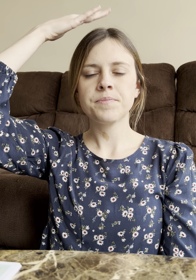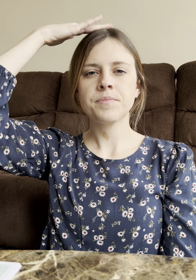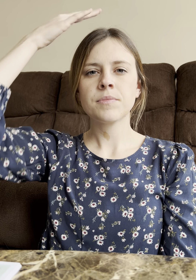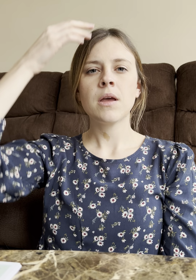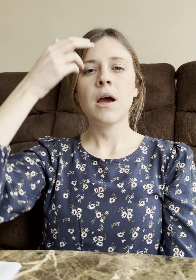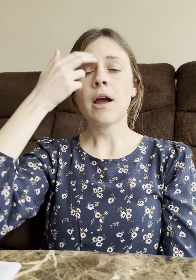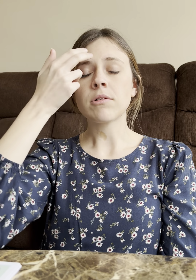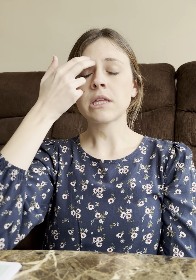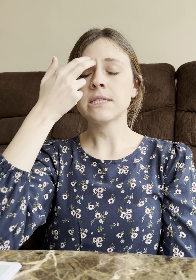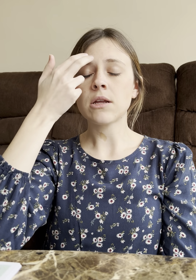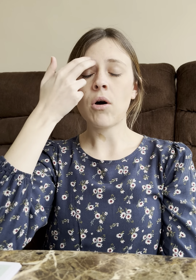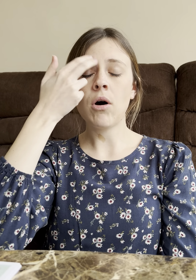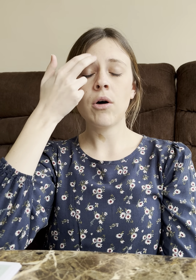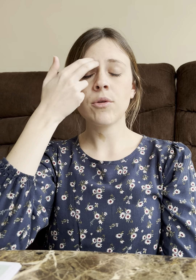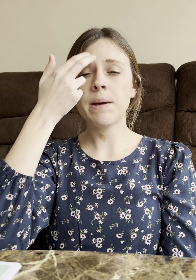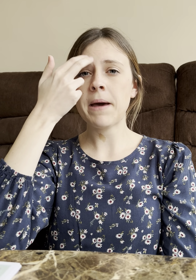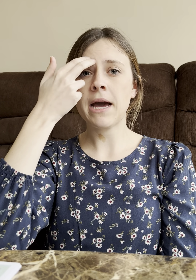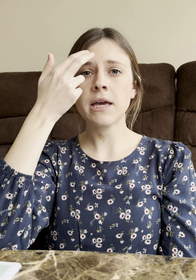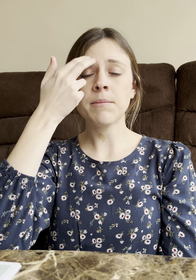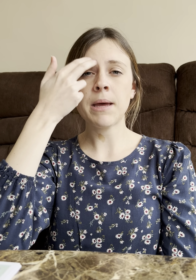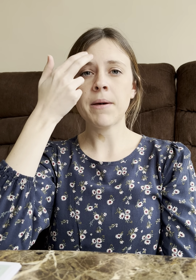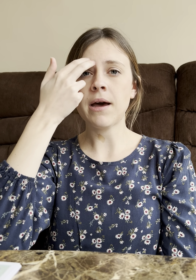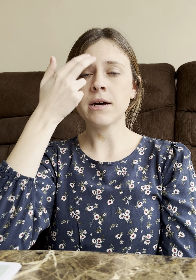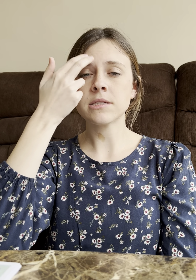I release it all the way back in my past.